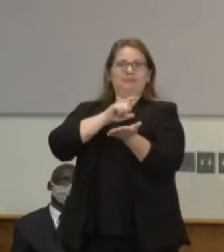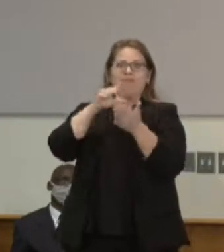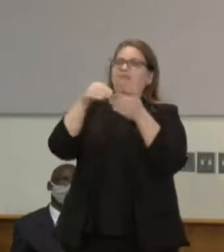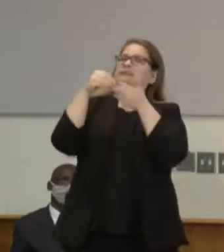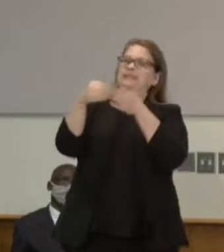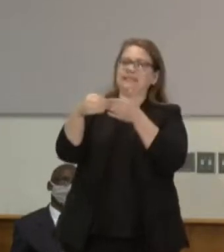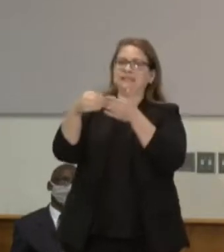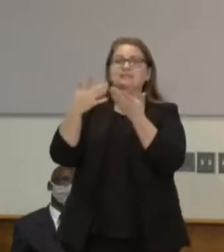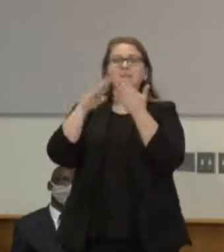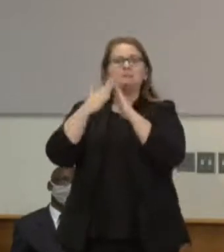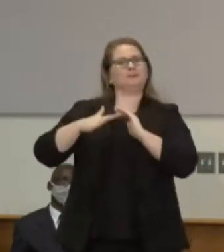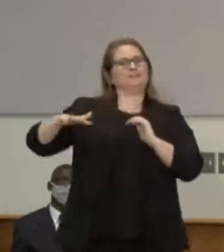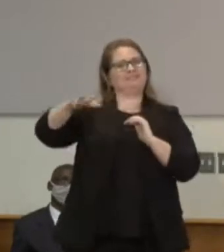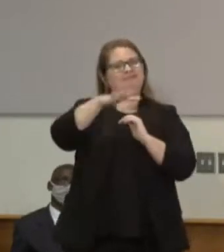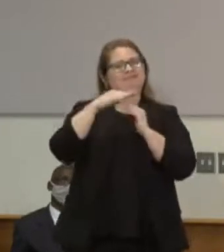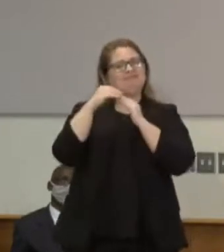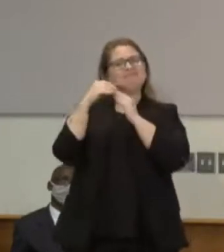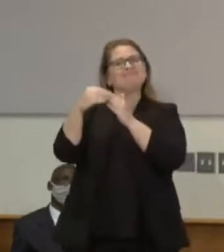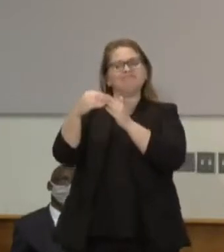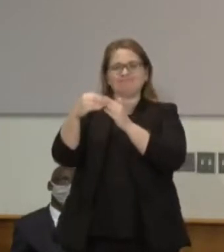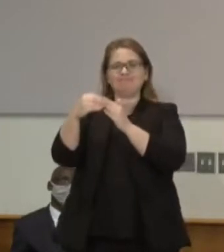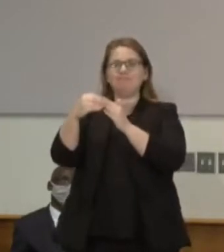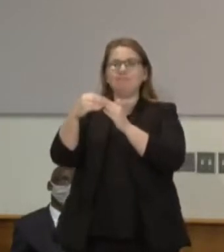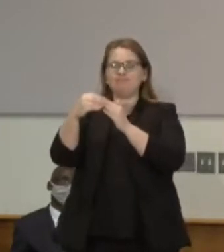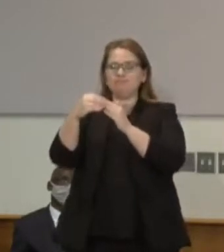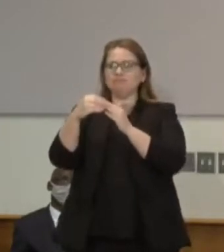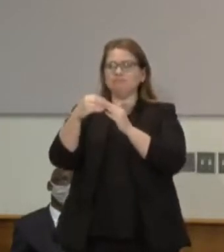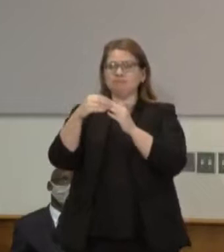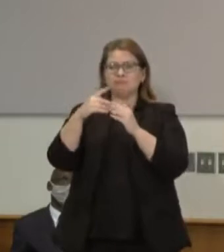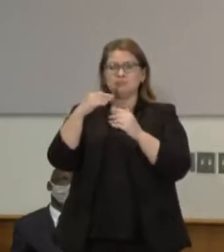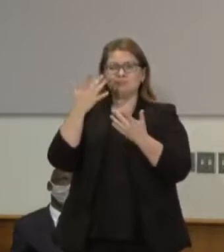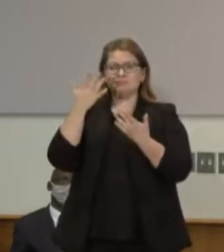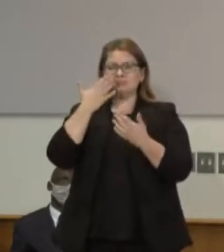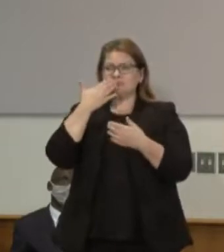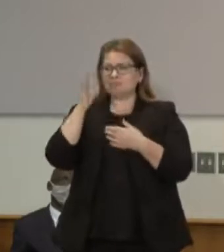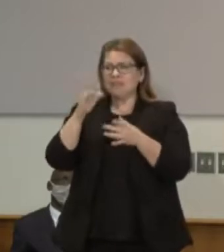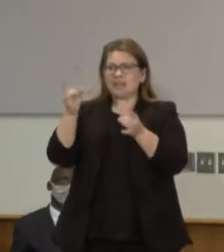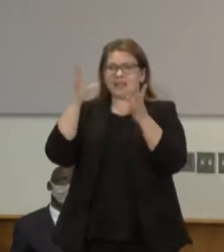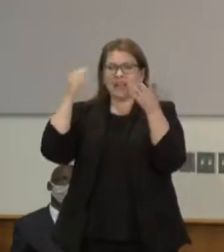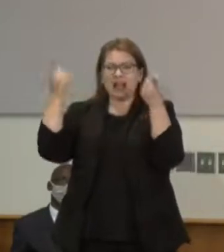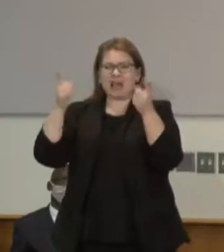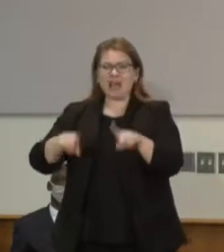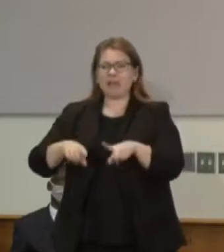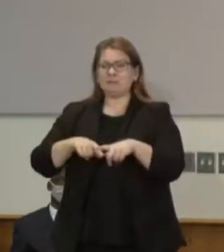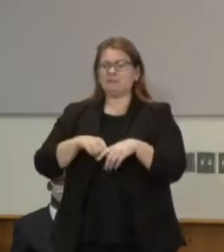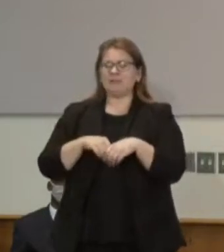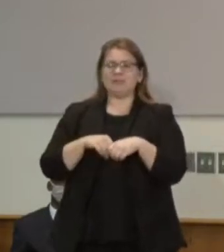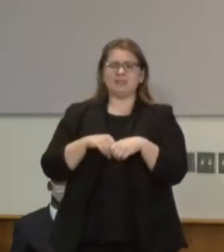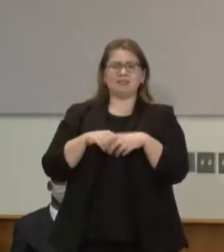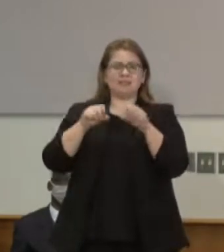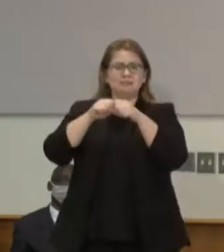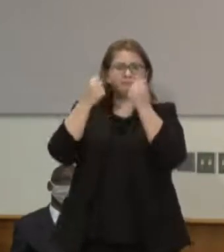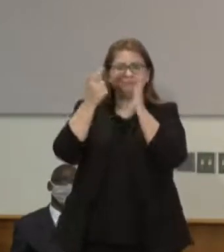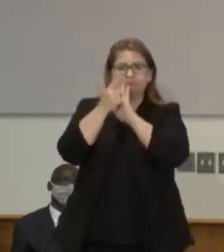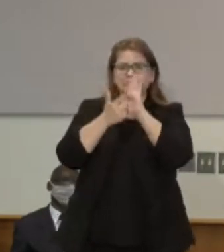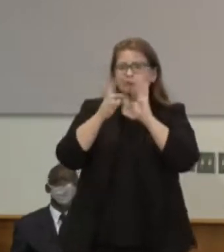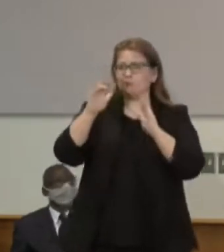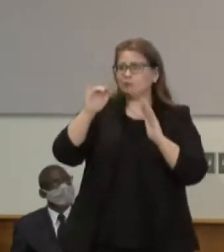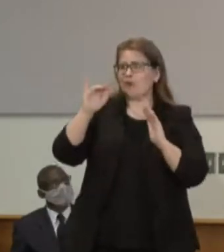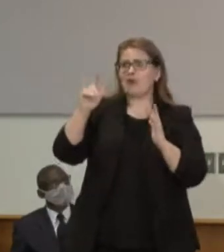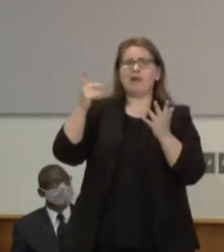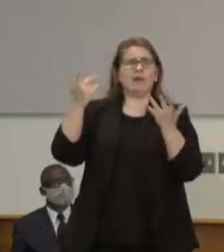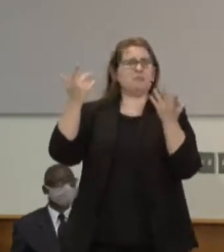When bad things happen in a community, when a crime or something leading to a crime happens,